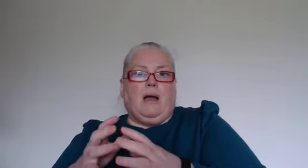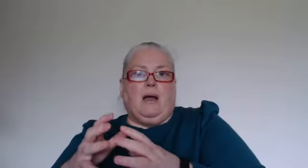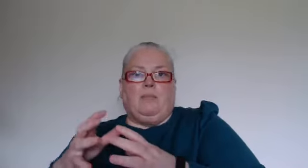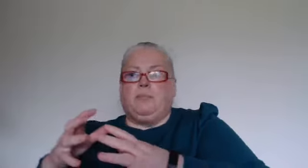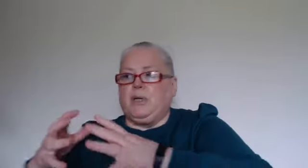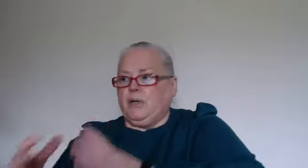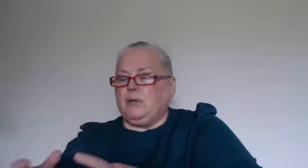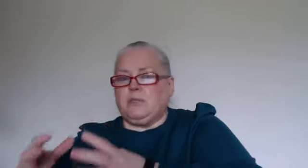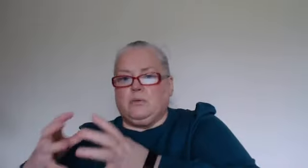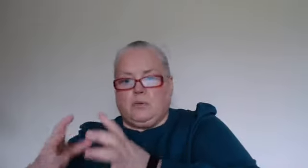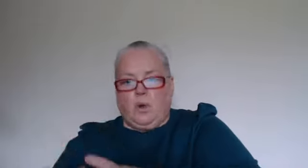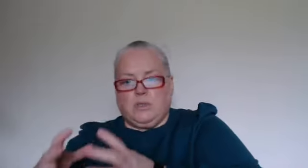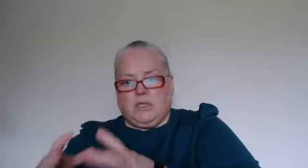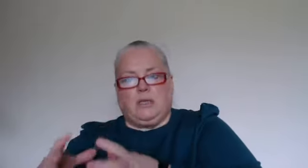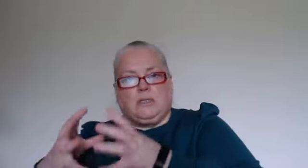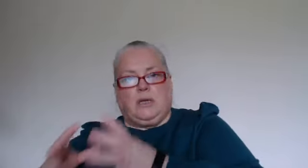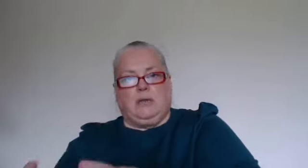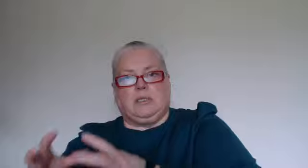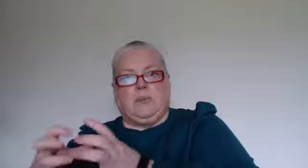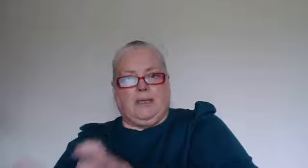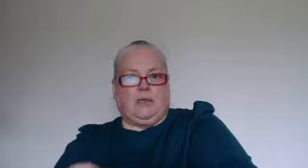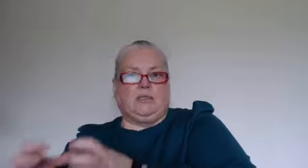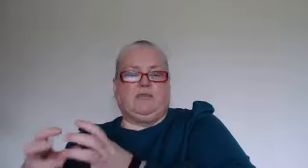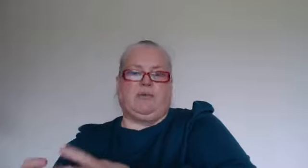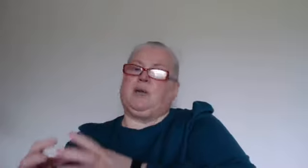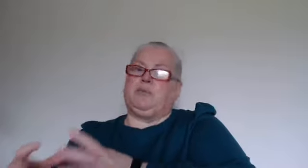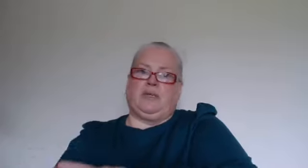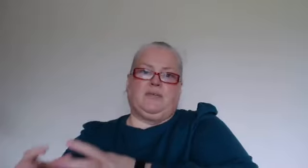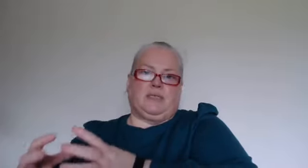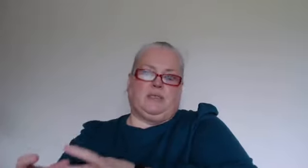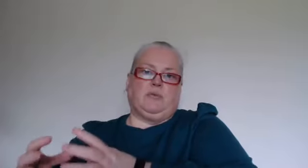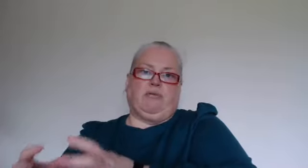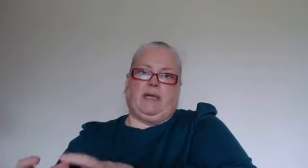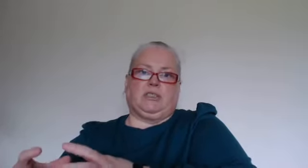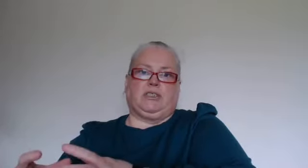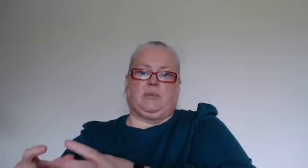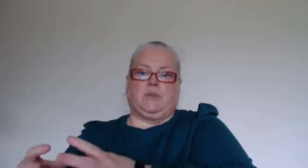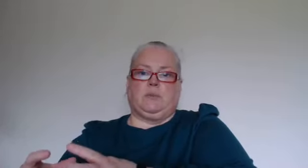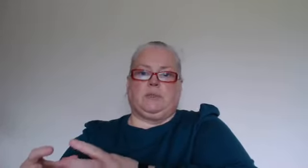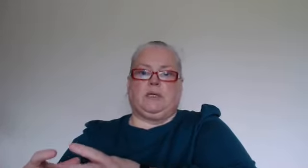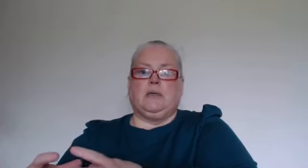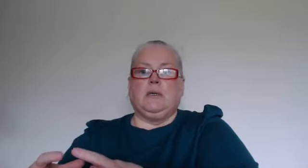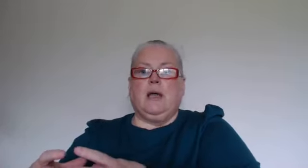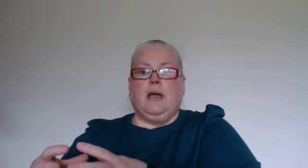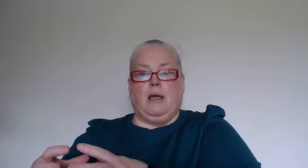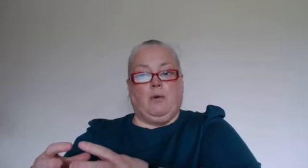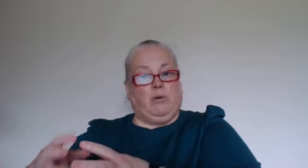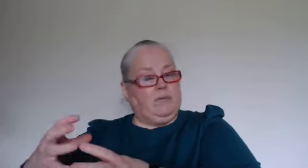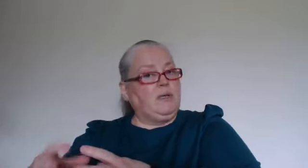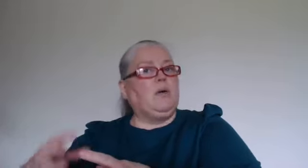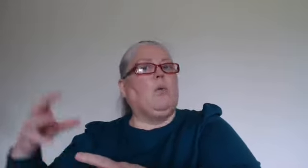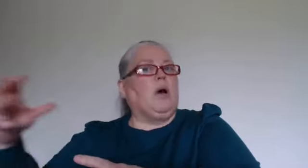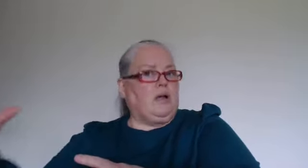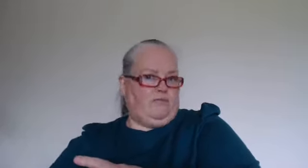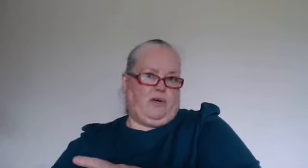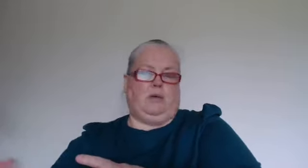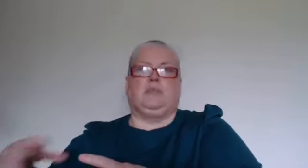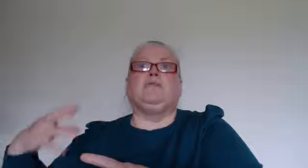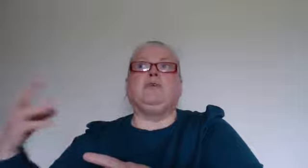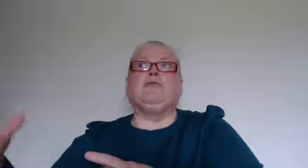but it also those things can also be learned if you've had a previous intimate relationship with somebody um or even in a work environment if you've